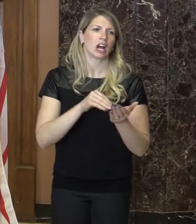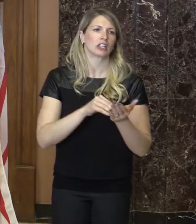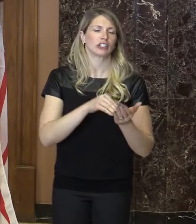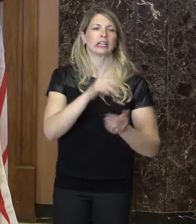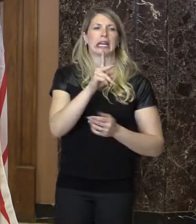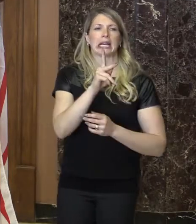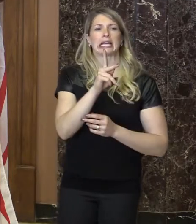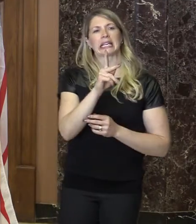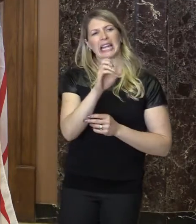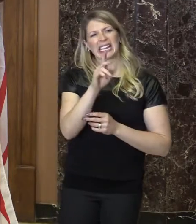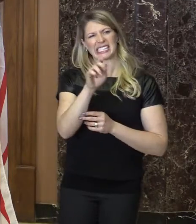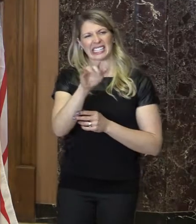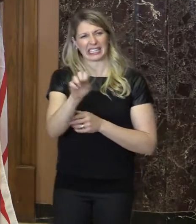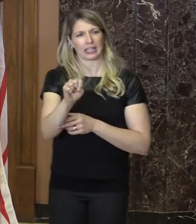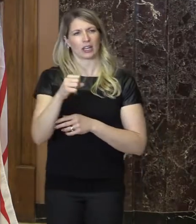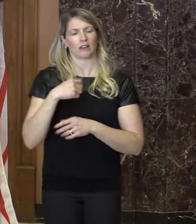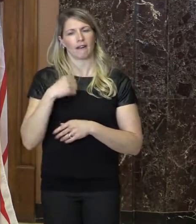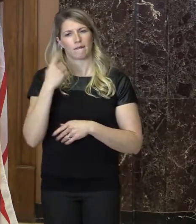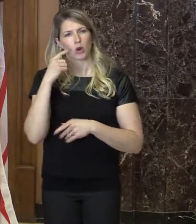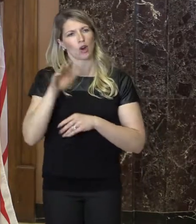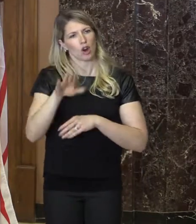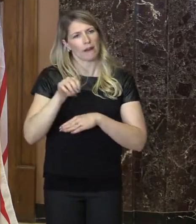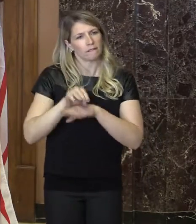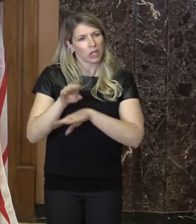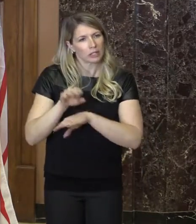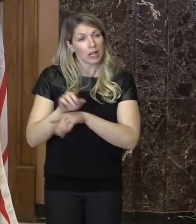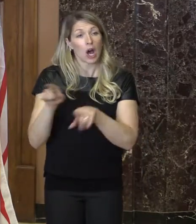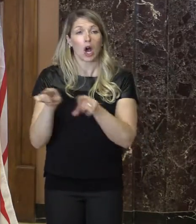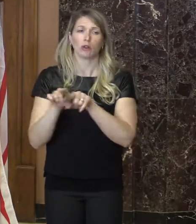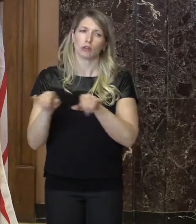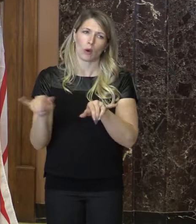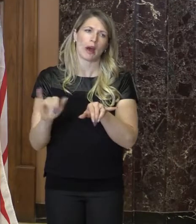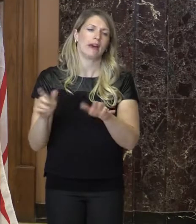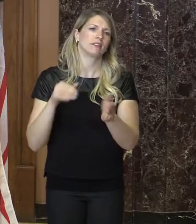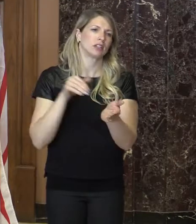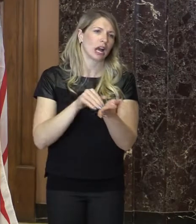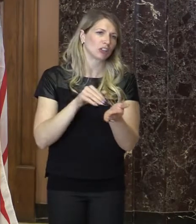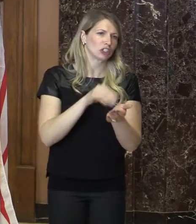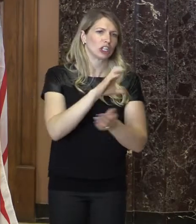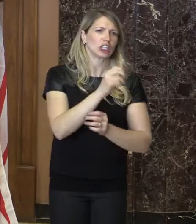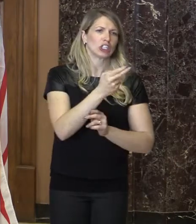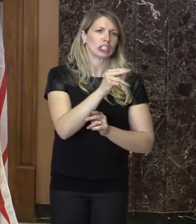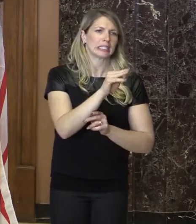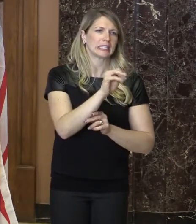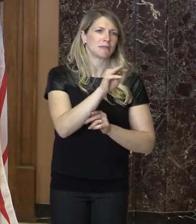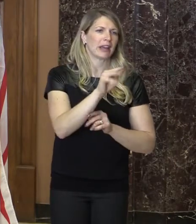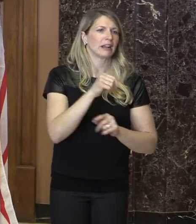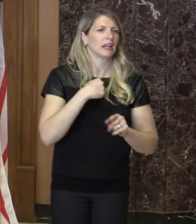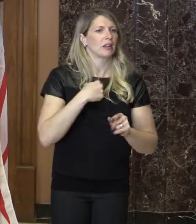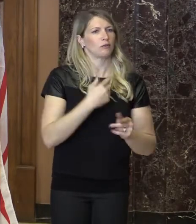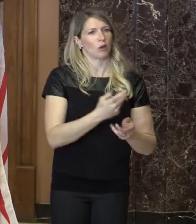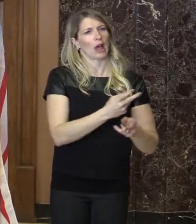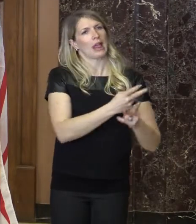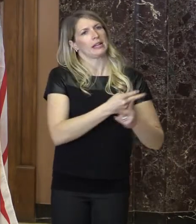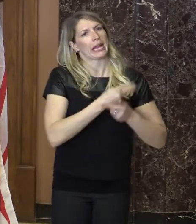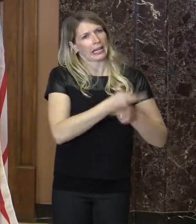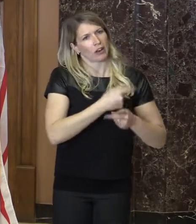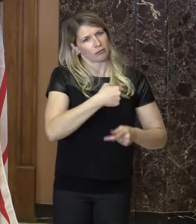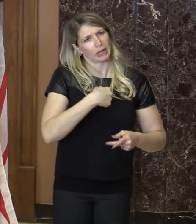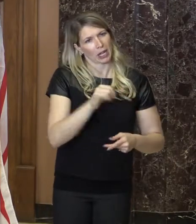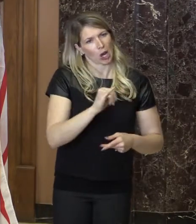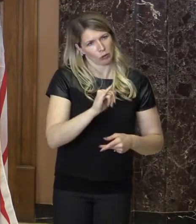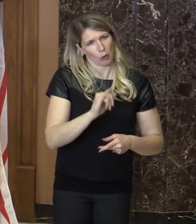me while I was in Austria and I also have to thank Dr. Neil Cheesman for looking out to me on the way to Toronto and on the way back from Austria.